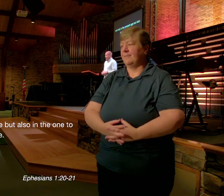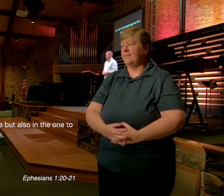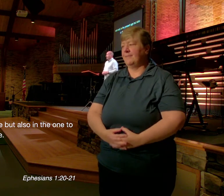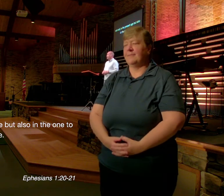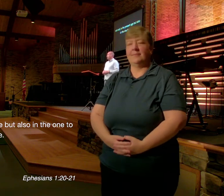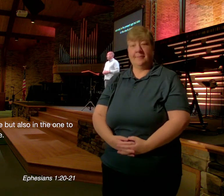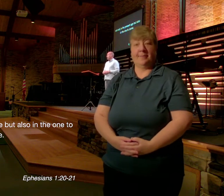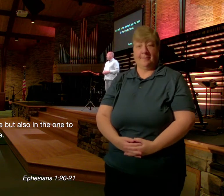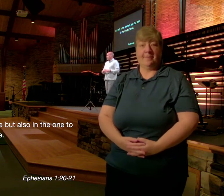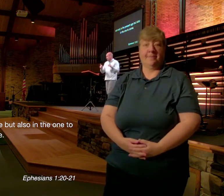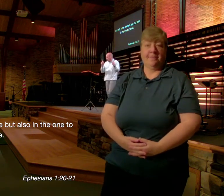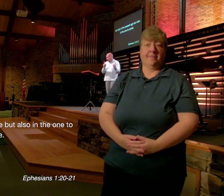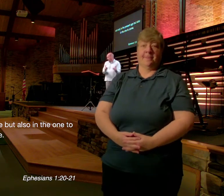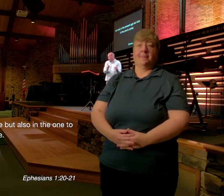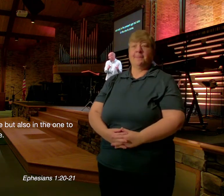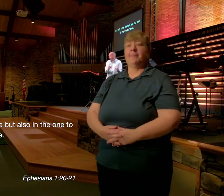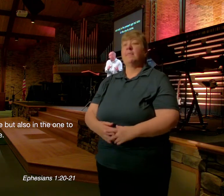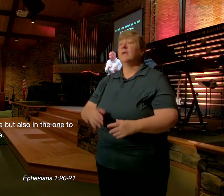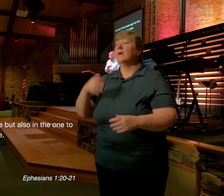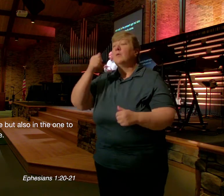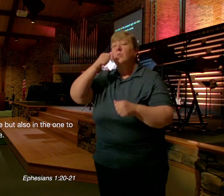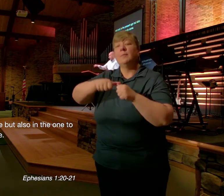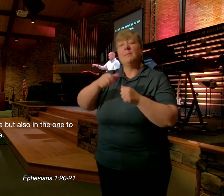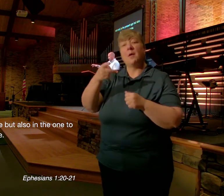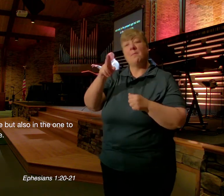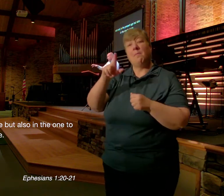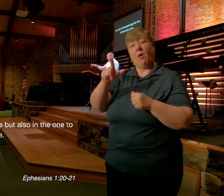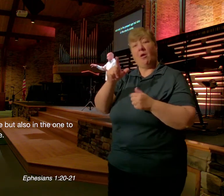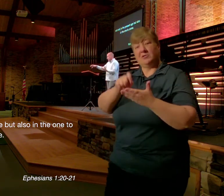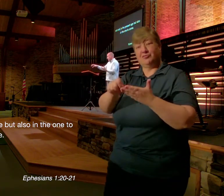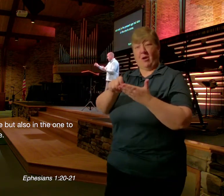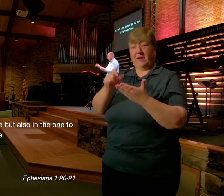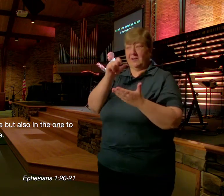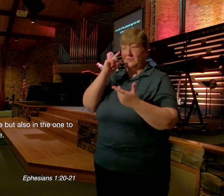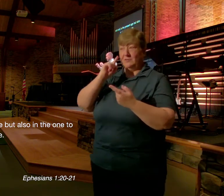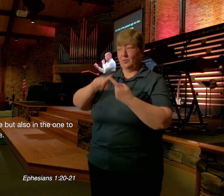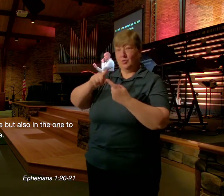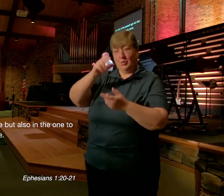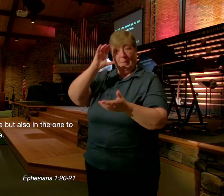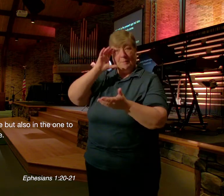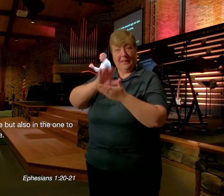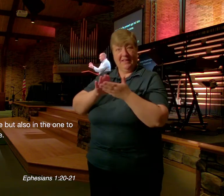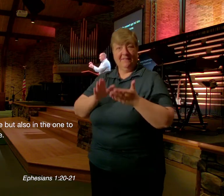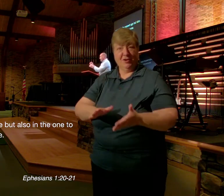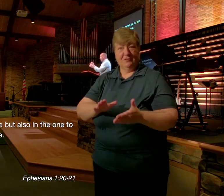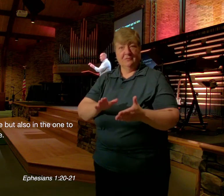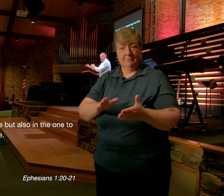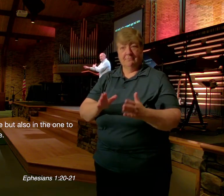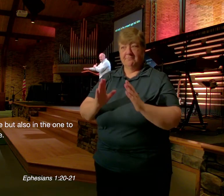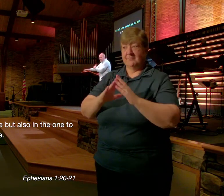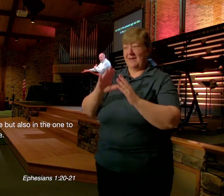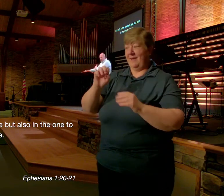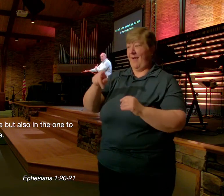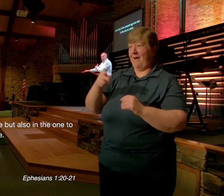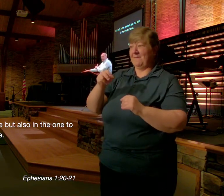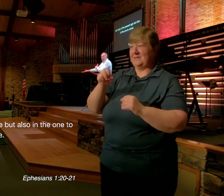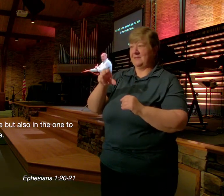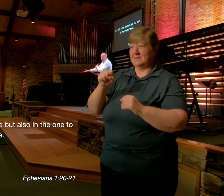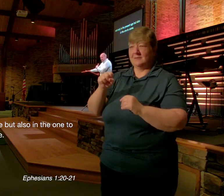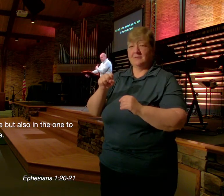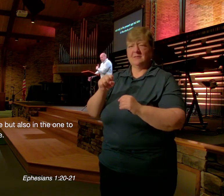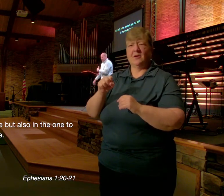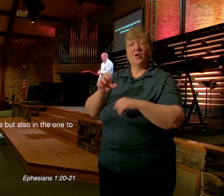To Come Remember Paul Is Writing To Believers In The City Of Ephesus Where Christianity Is A Threat